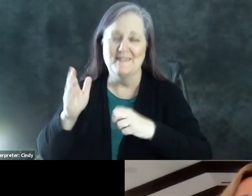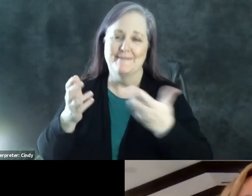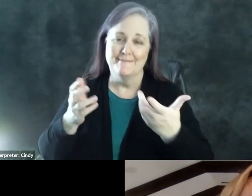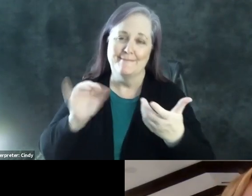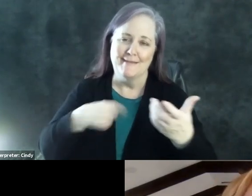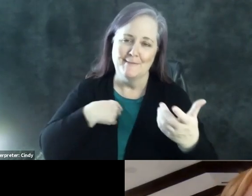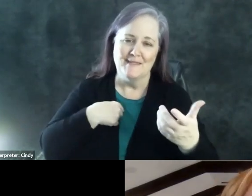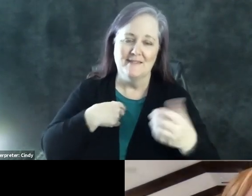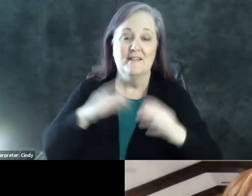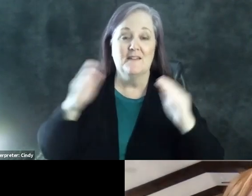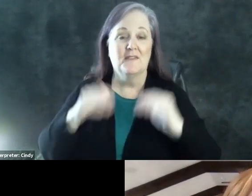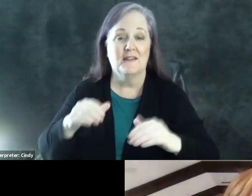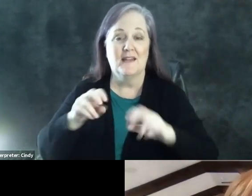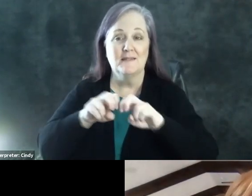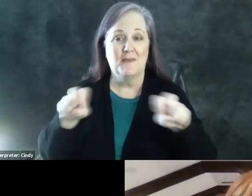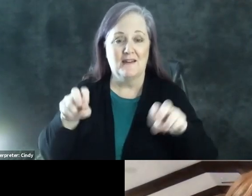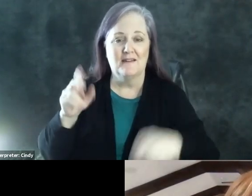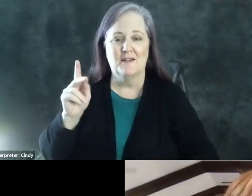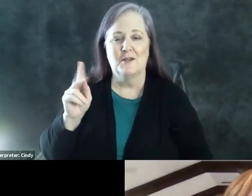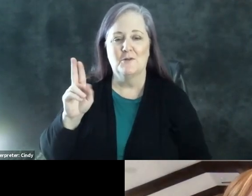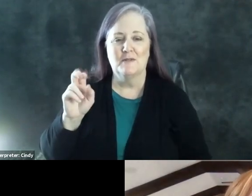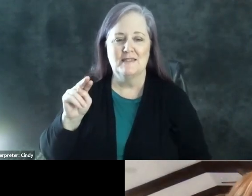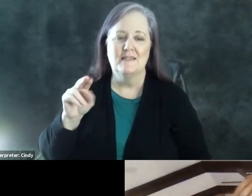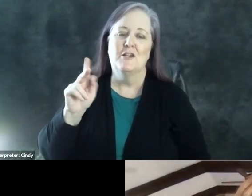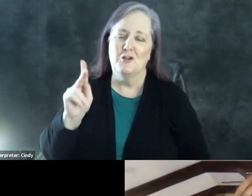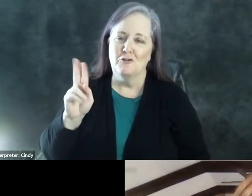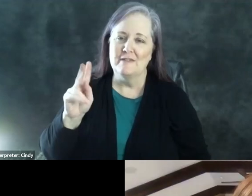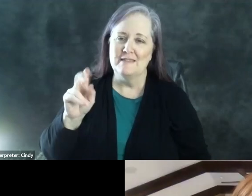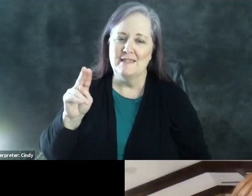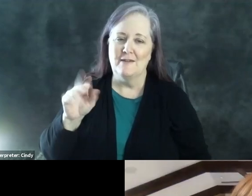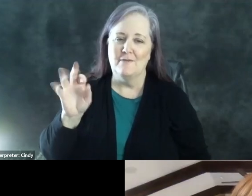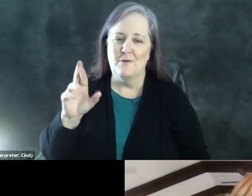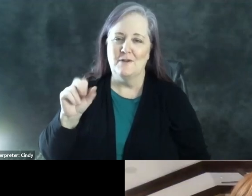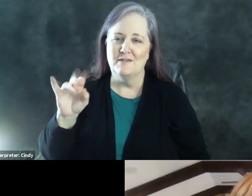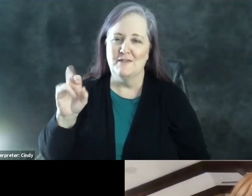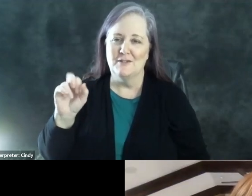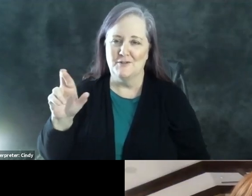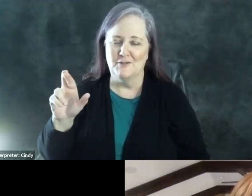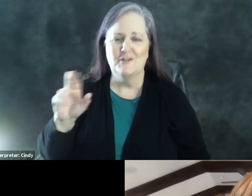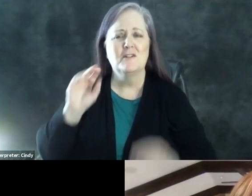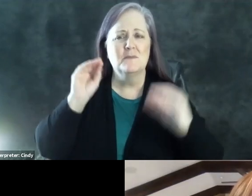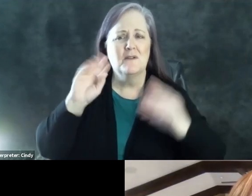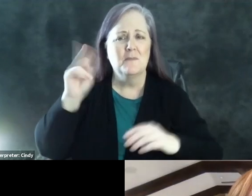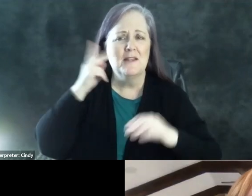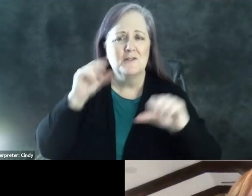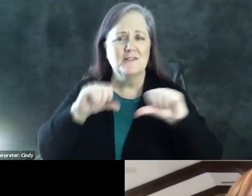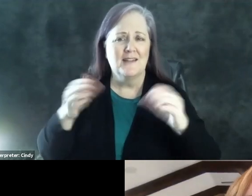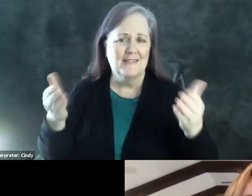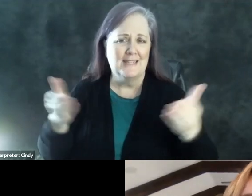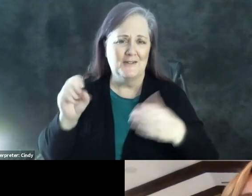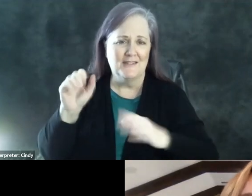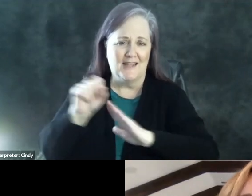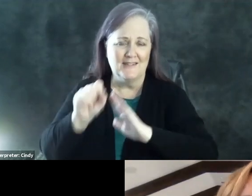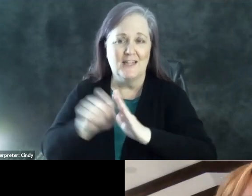the next panelist is Cristina Flores-Victor, and she's an assistant professor in the political science department here at Sac State. She currently